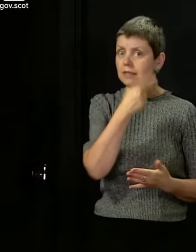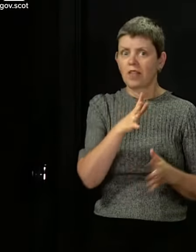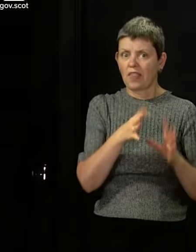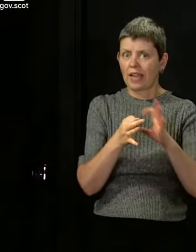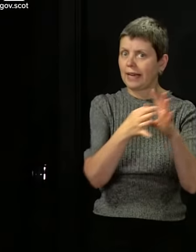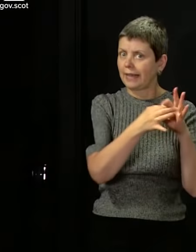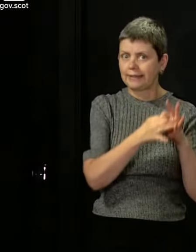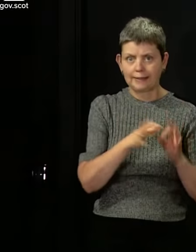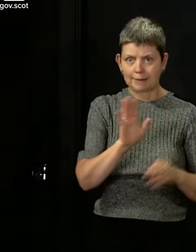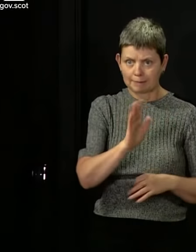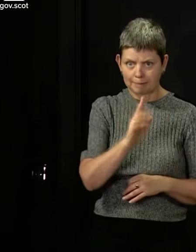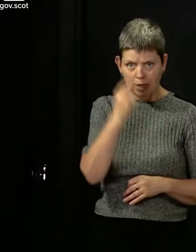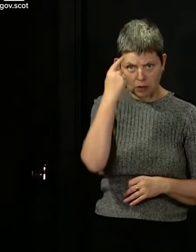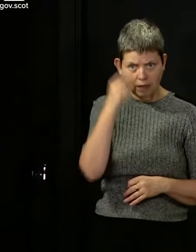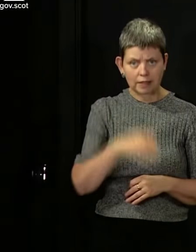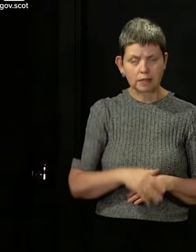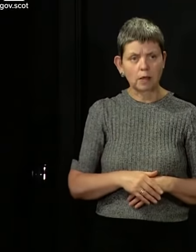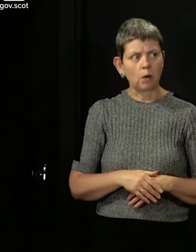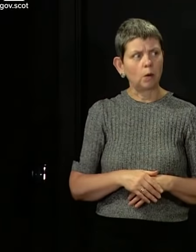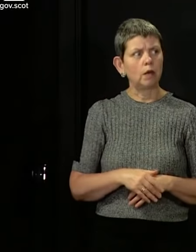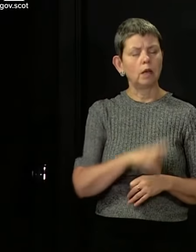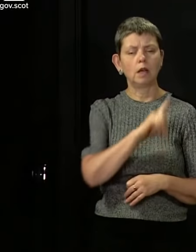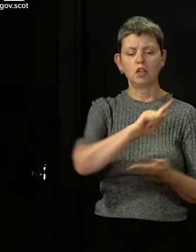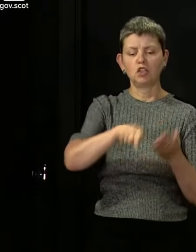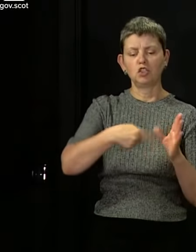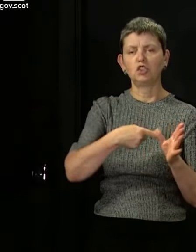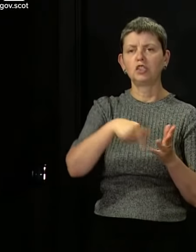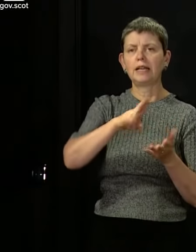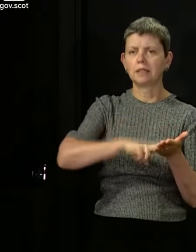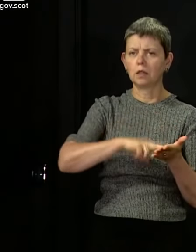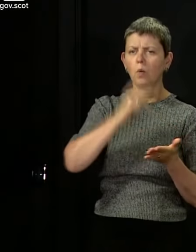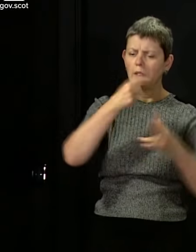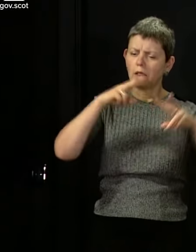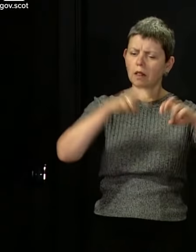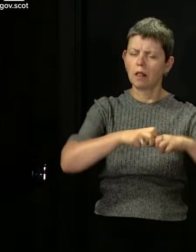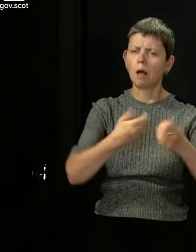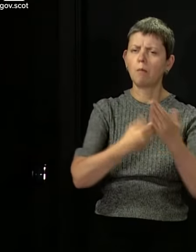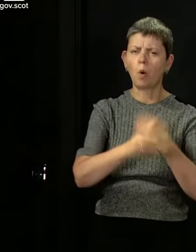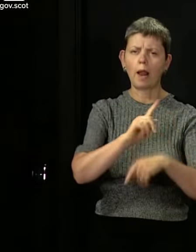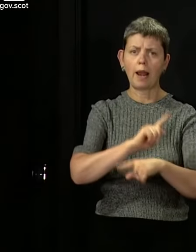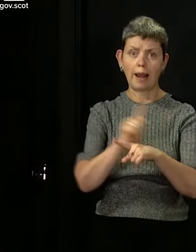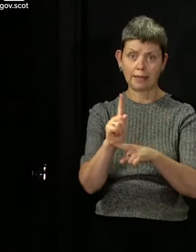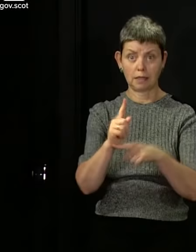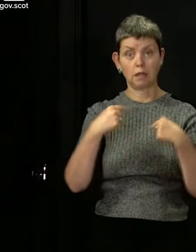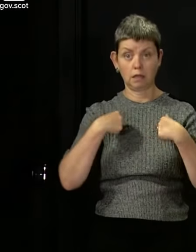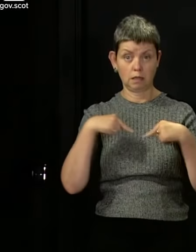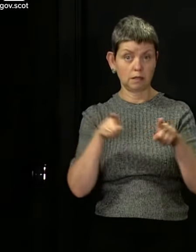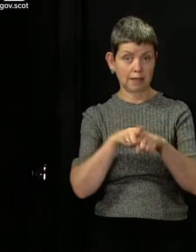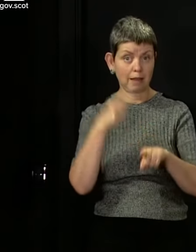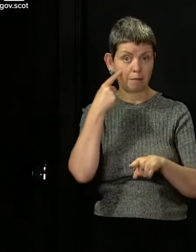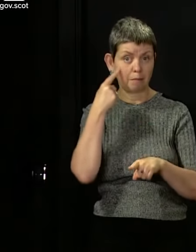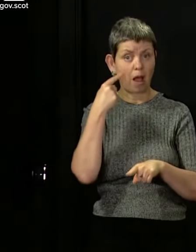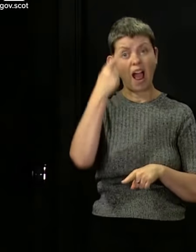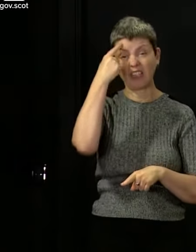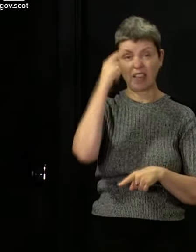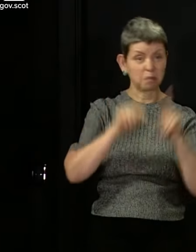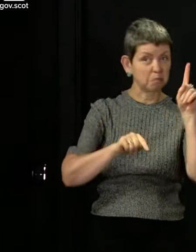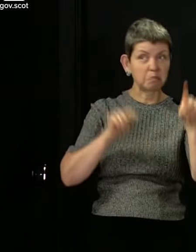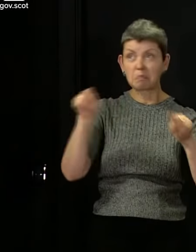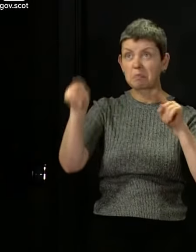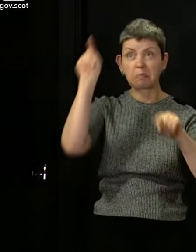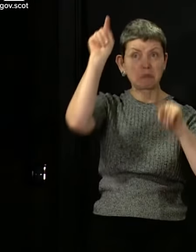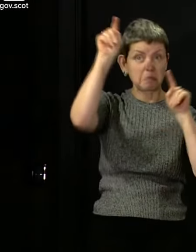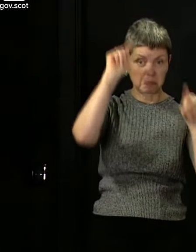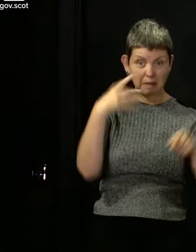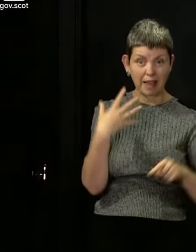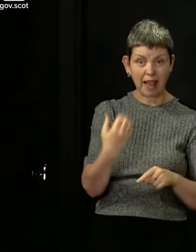an initial look at them, and I know Jason will be looking at them in more detail later on, as will I. They look as if they are fairly dispersed across the country.